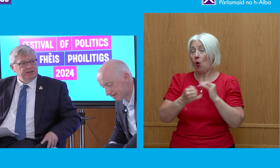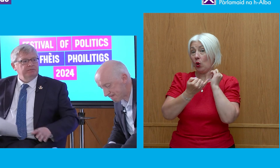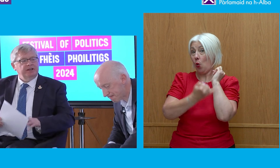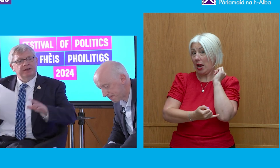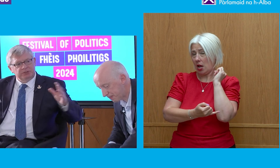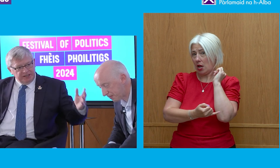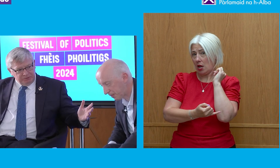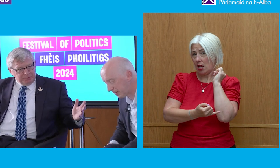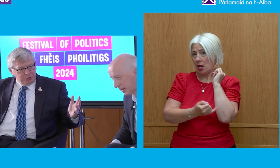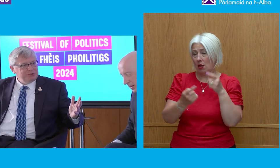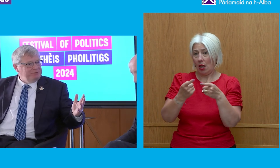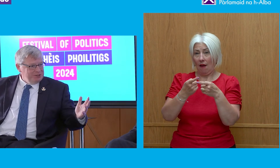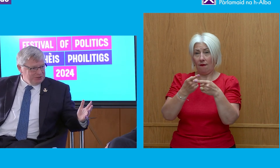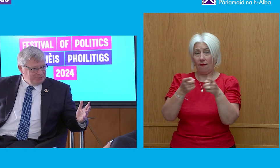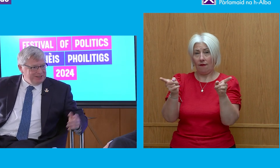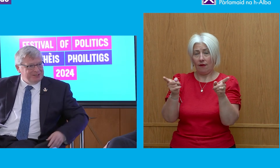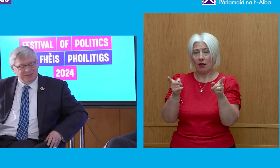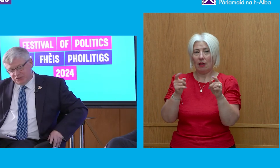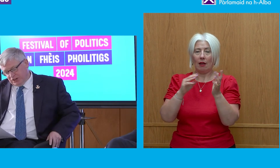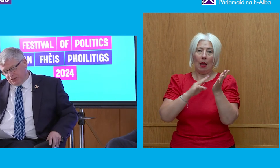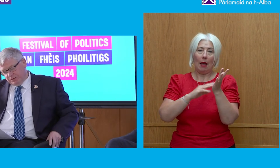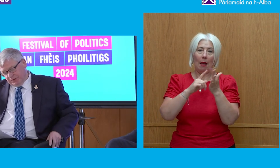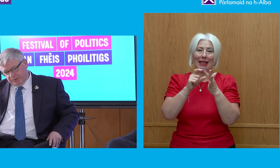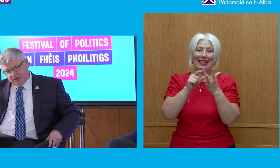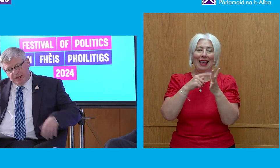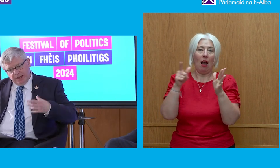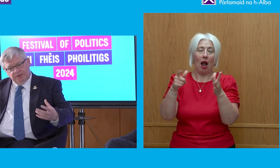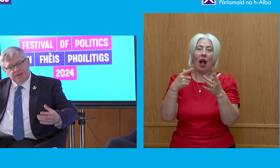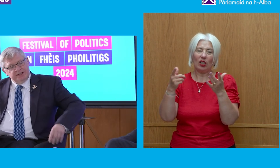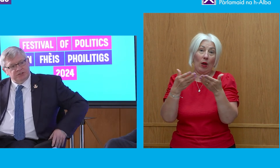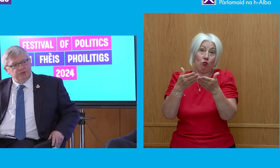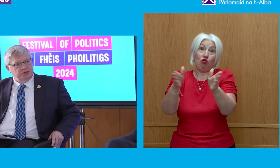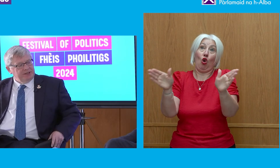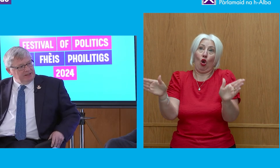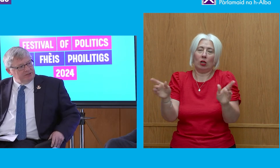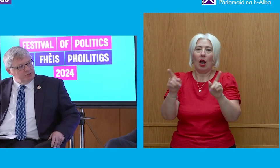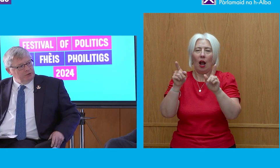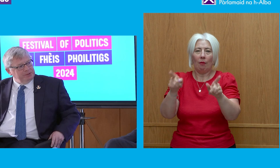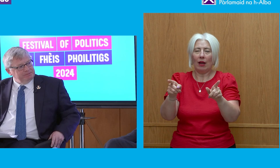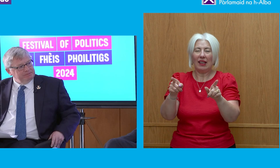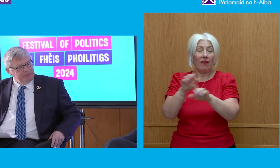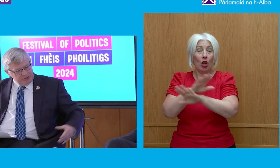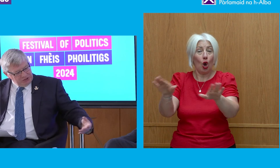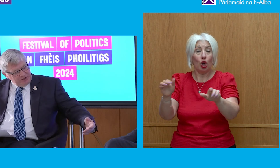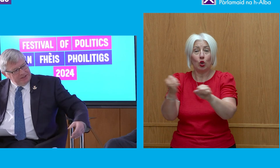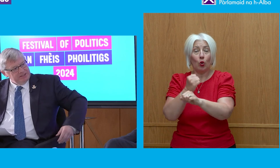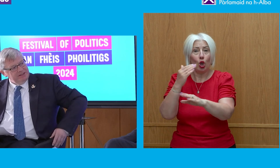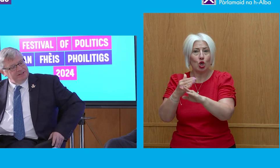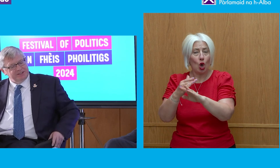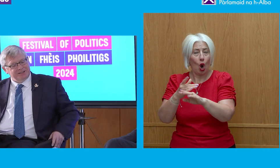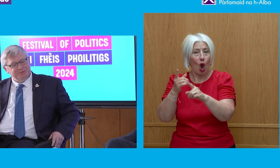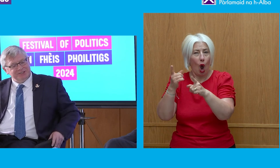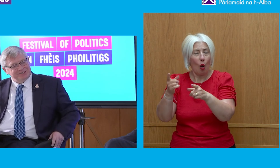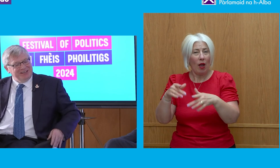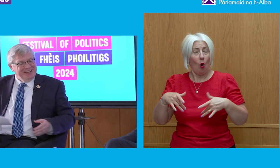media, and I will take a very broad definition of media in a changing environment, if that is not doing that job? I'm going to start this